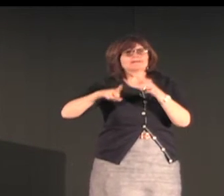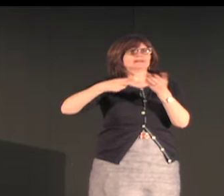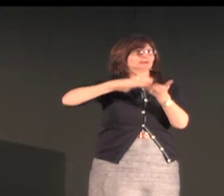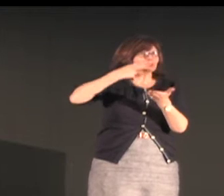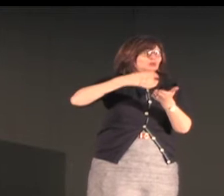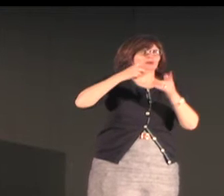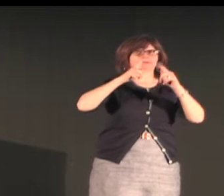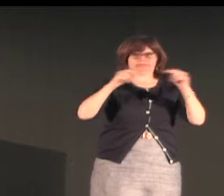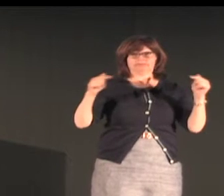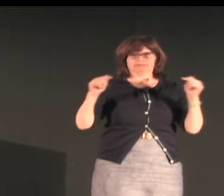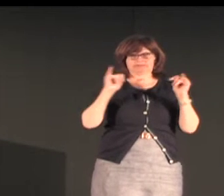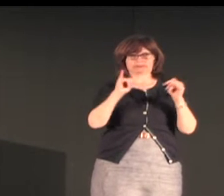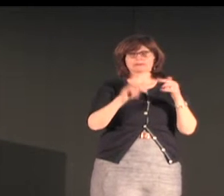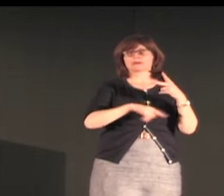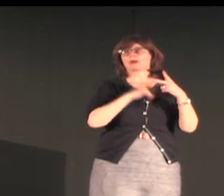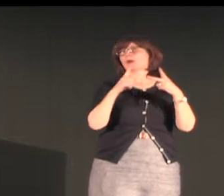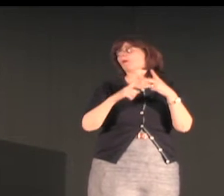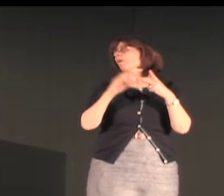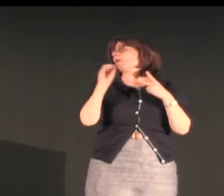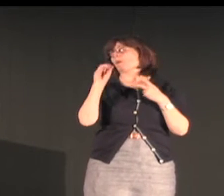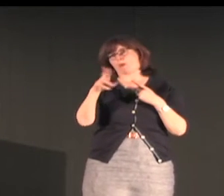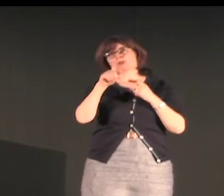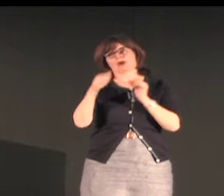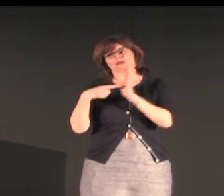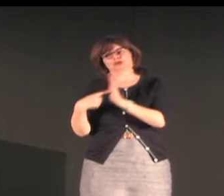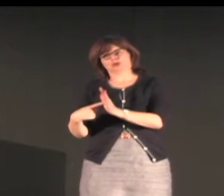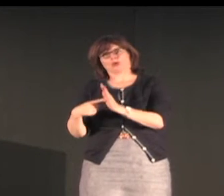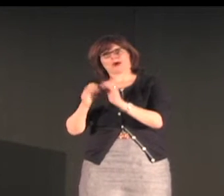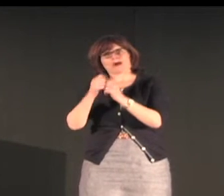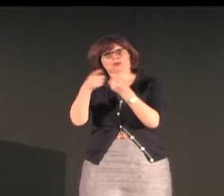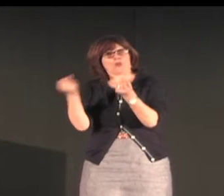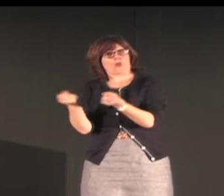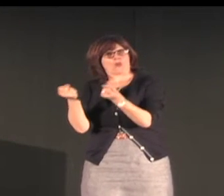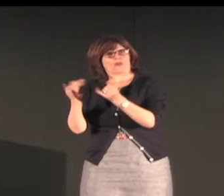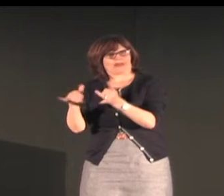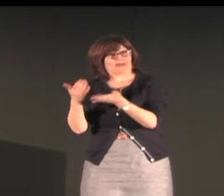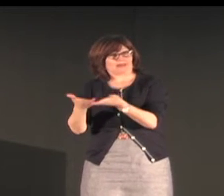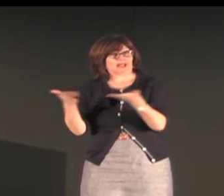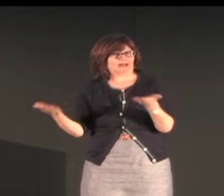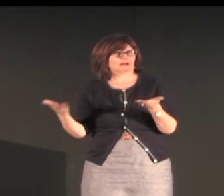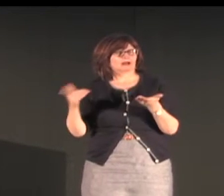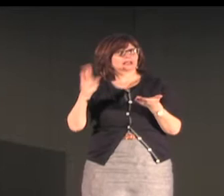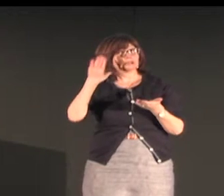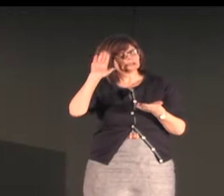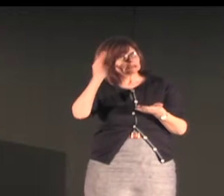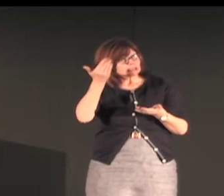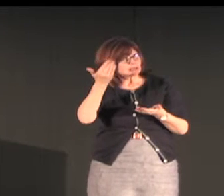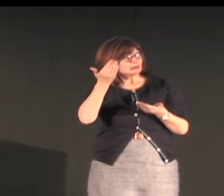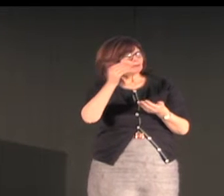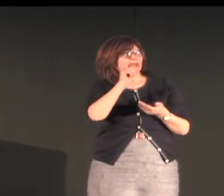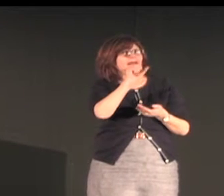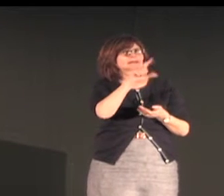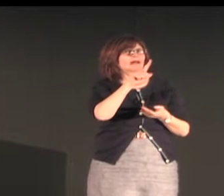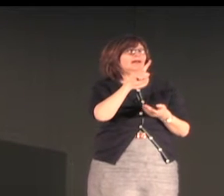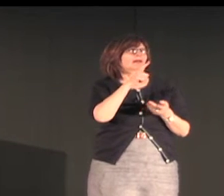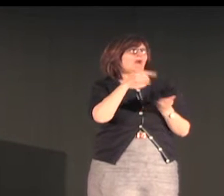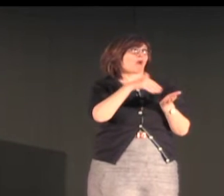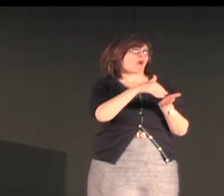whether they be utensils the hand either represents how the effect is handled or the salient visual properties of the